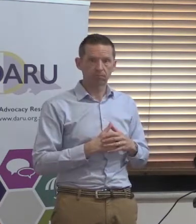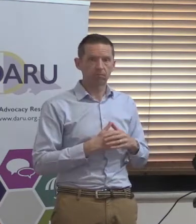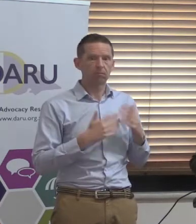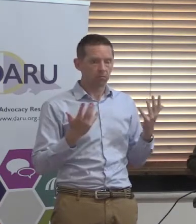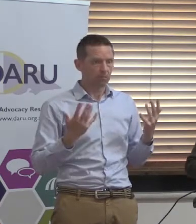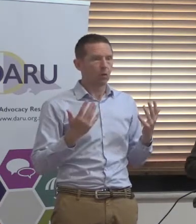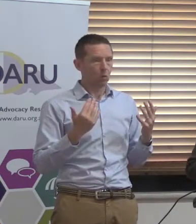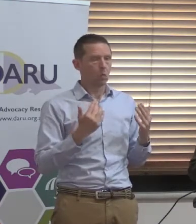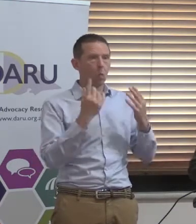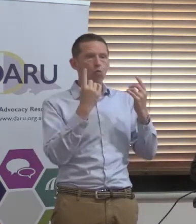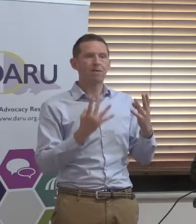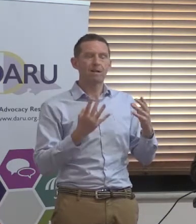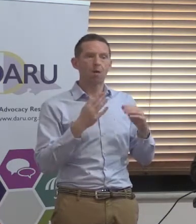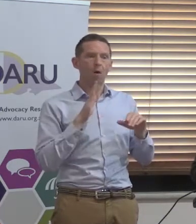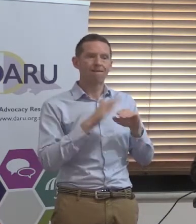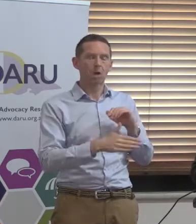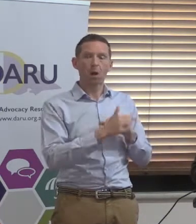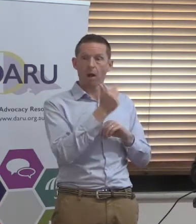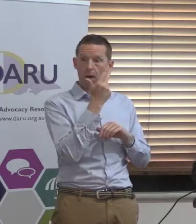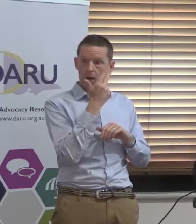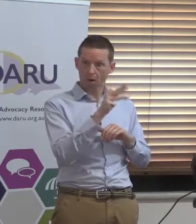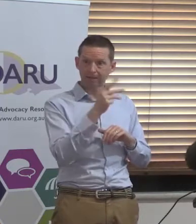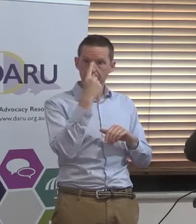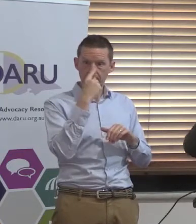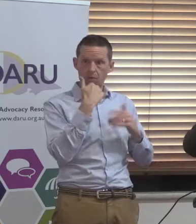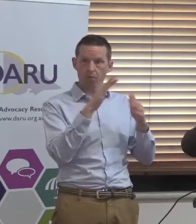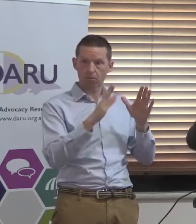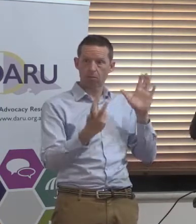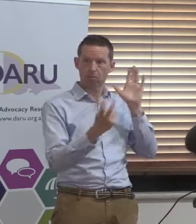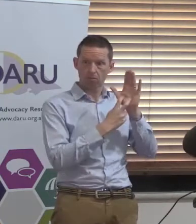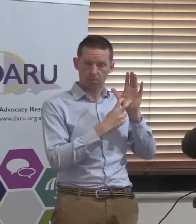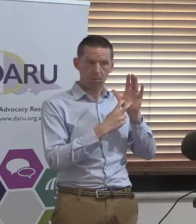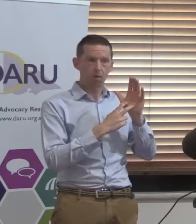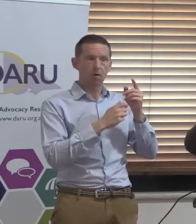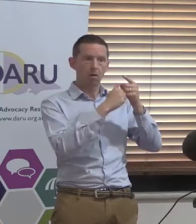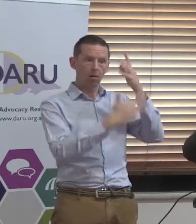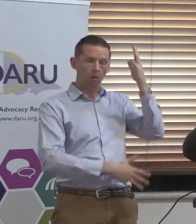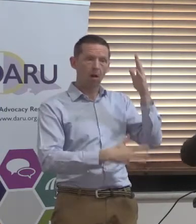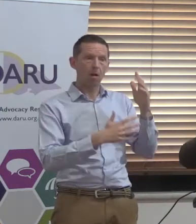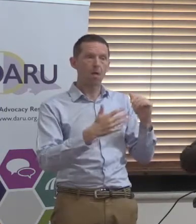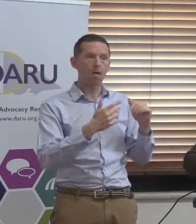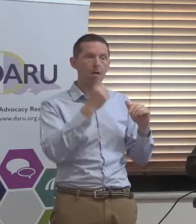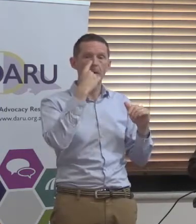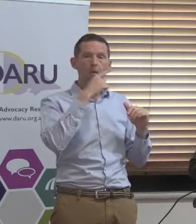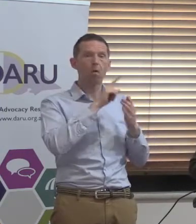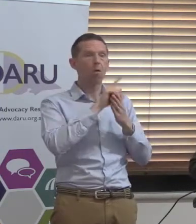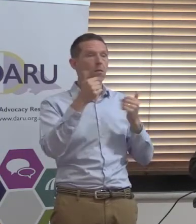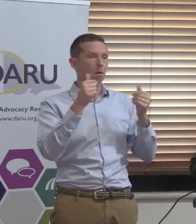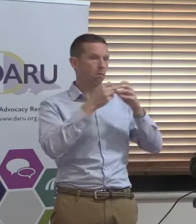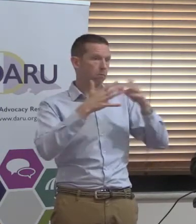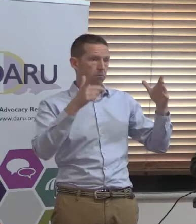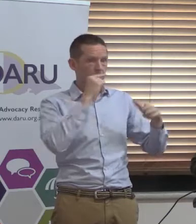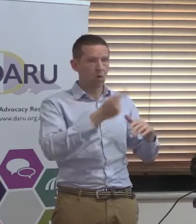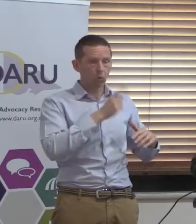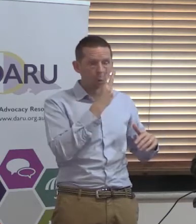say, there's already over 90 people who have signed up. So if the balance of people actually signed up, we're probably talking 120,